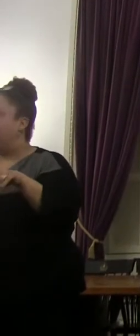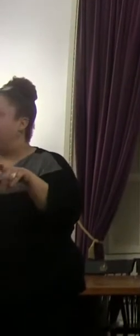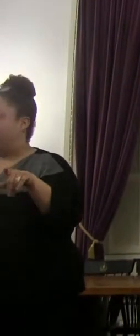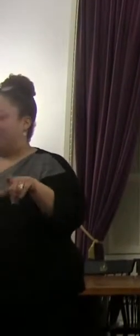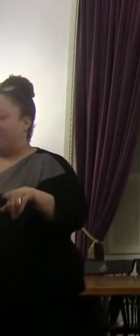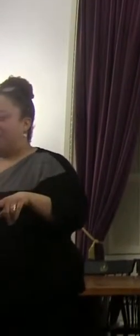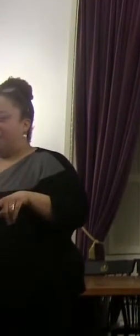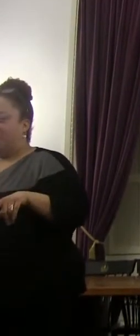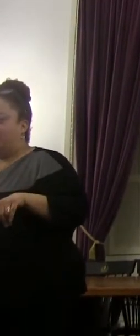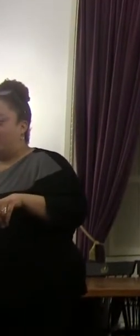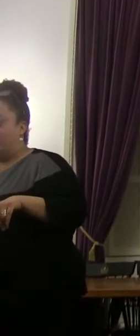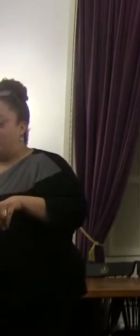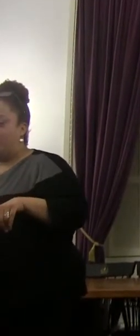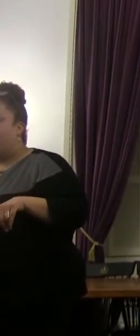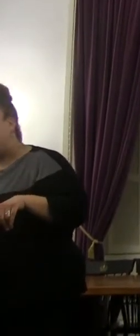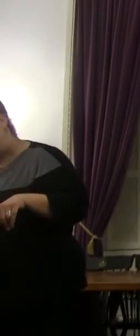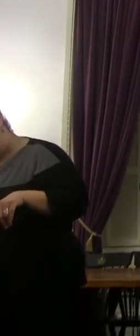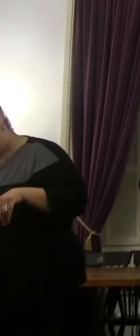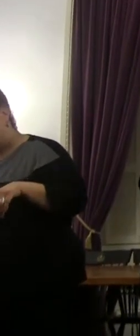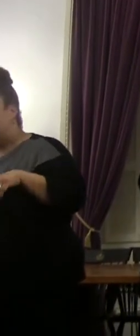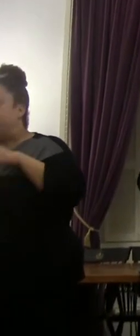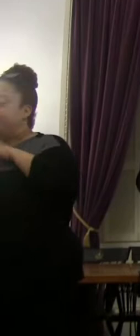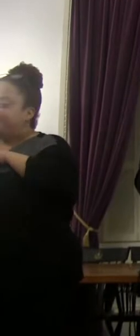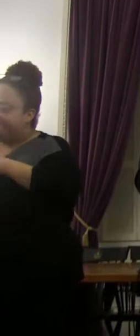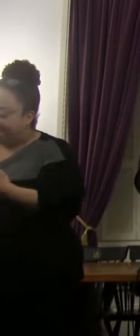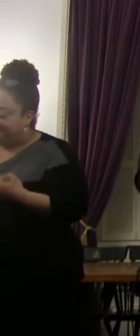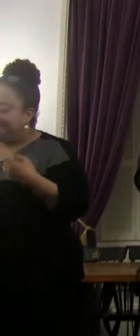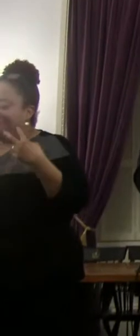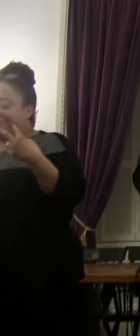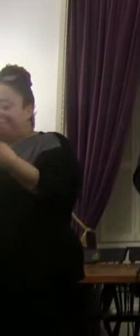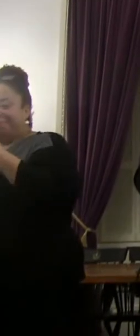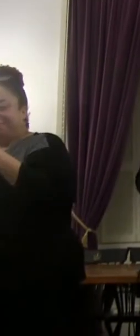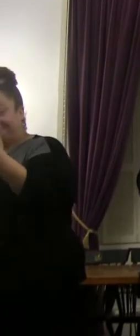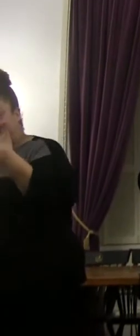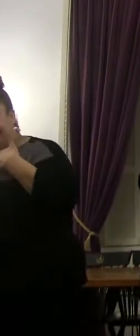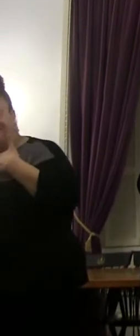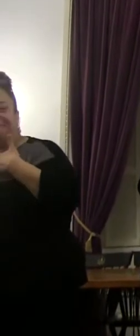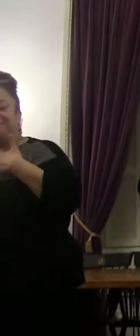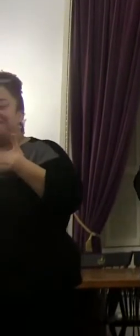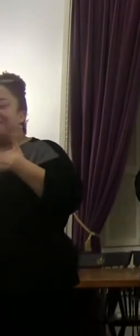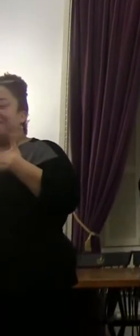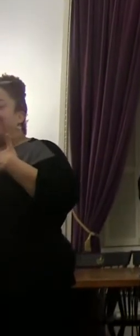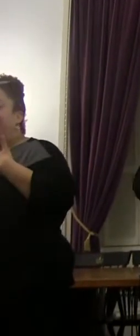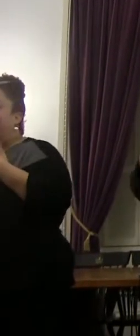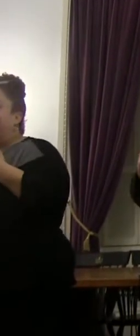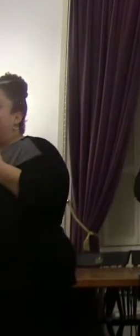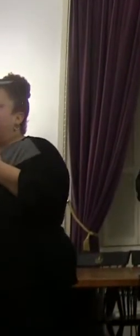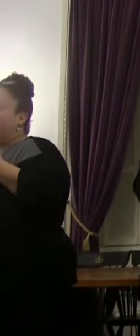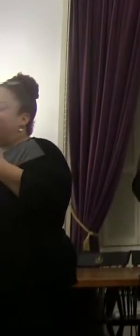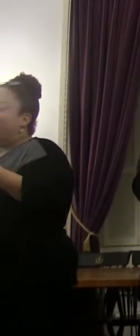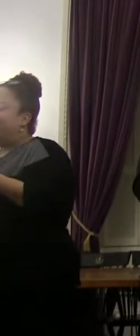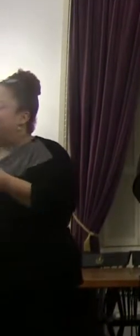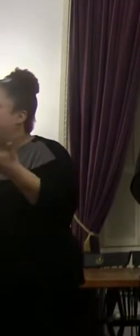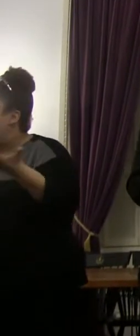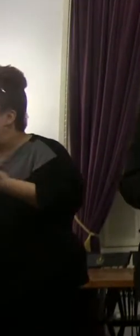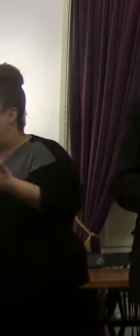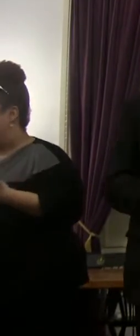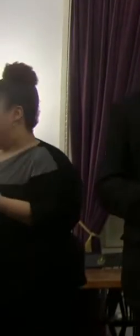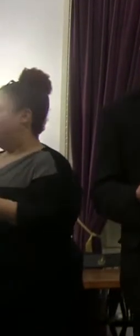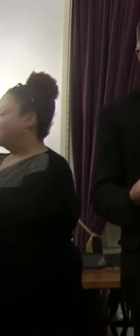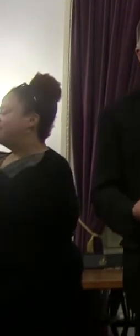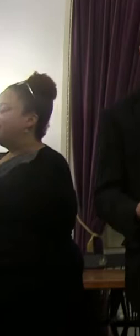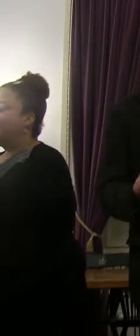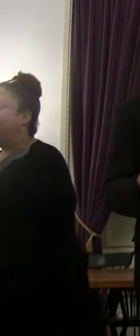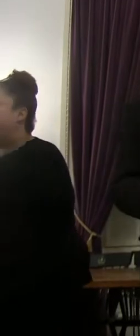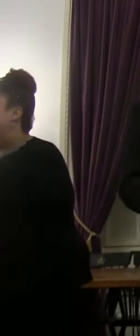on that a lot. About what it must have been like for him. Long before ADA. And some of the